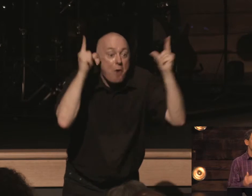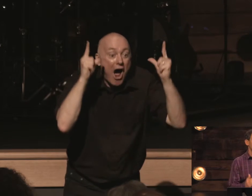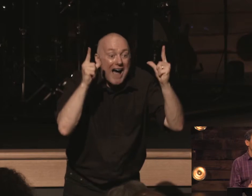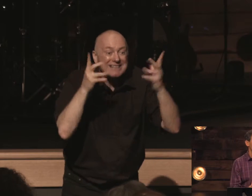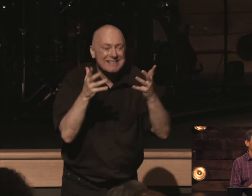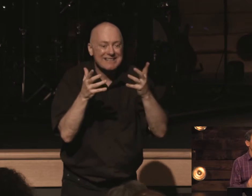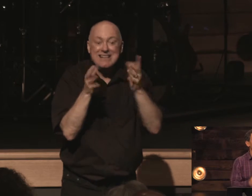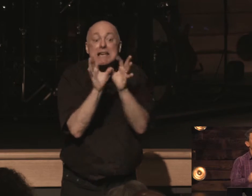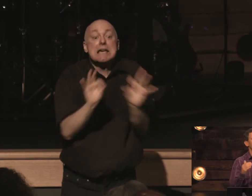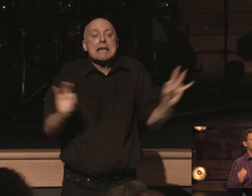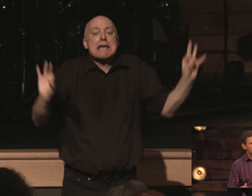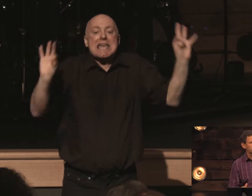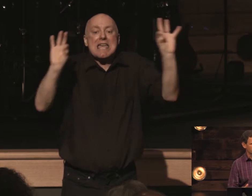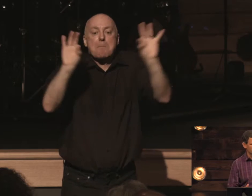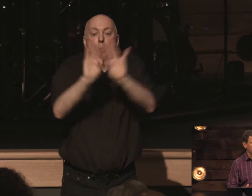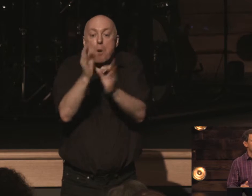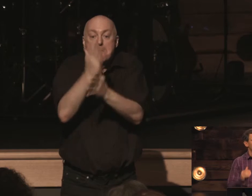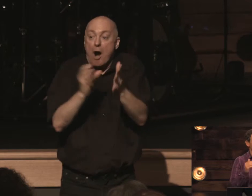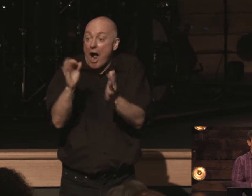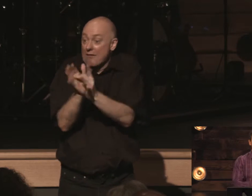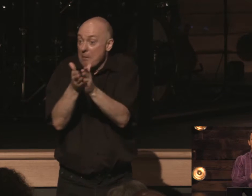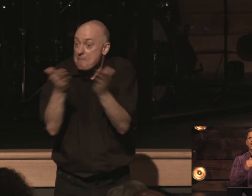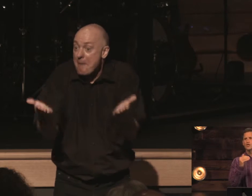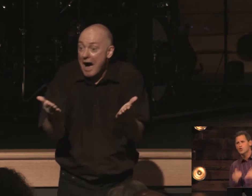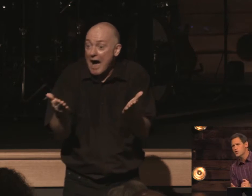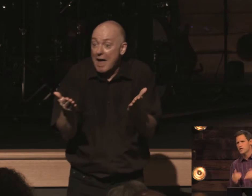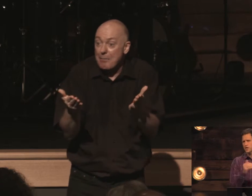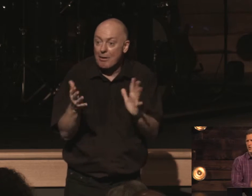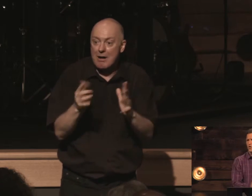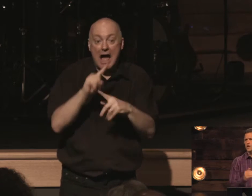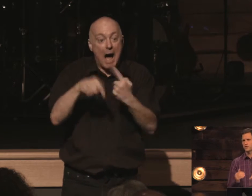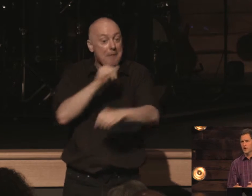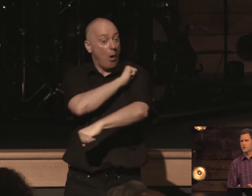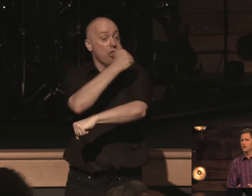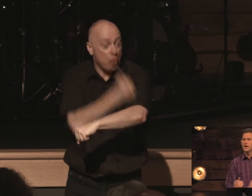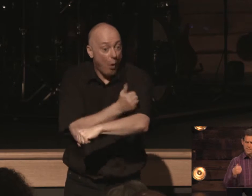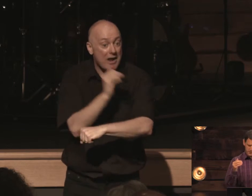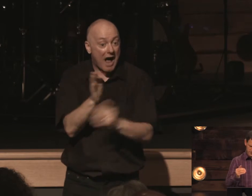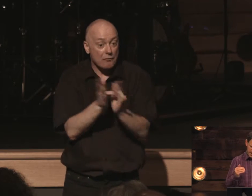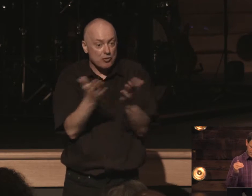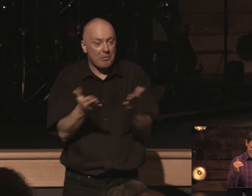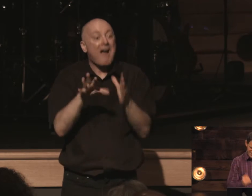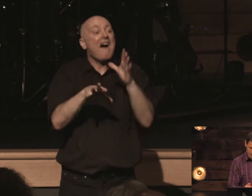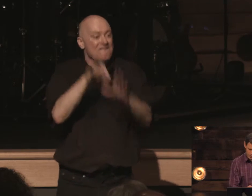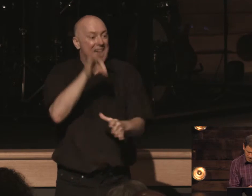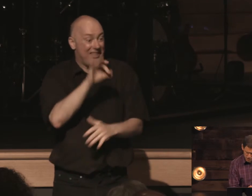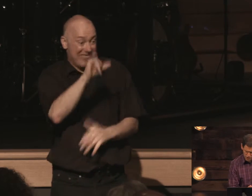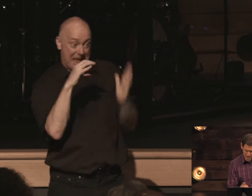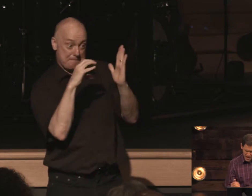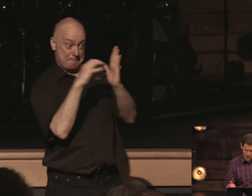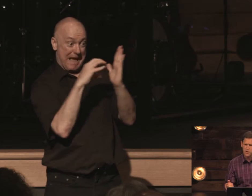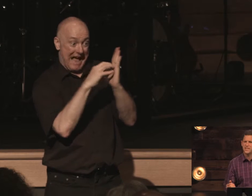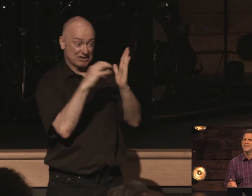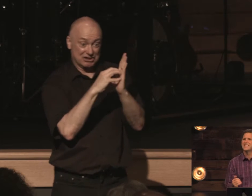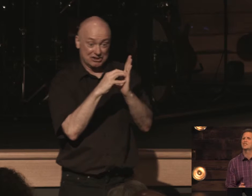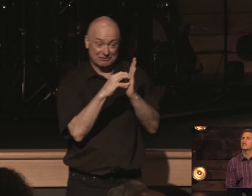pieces of scripture pertaining to the authority of scripture is found in this section and within this